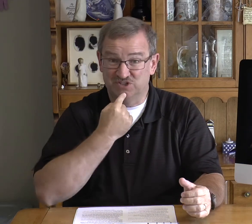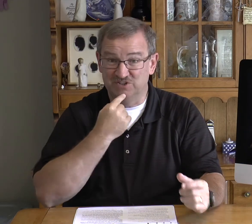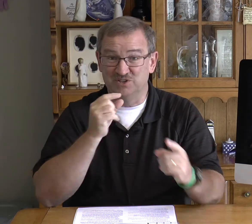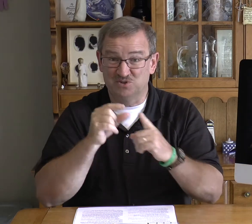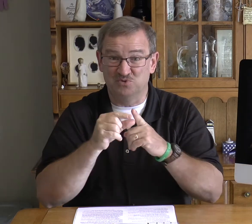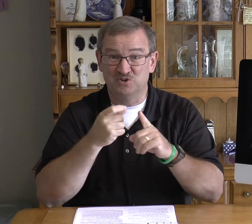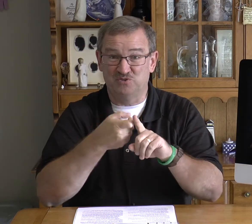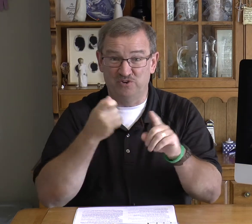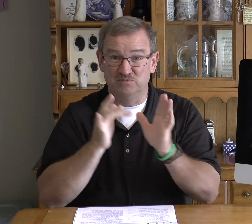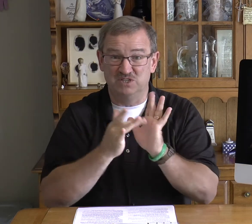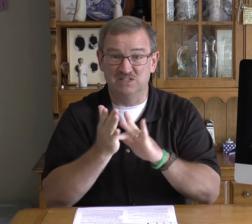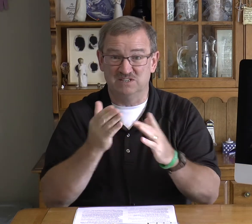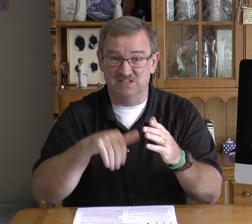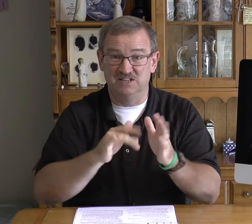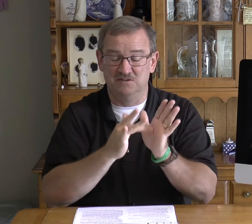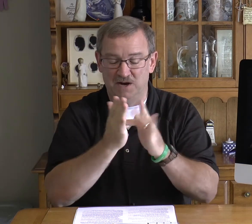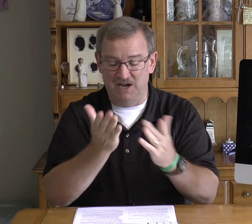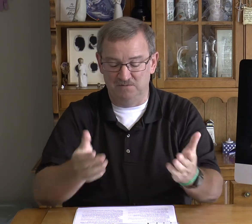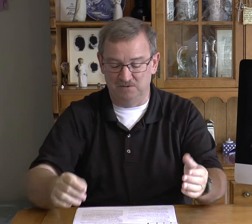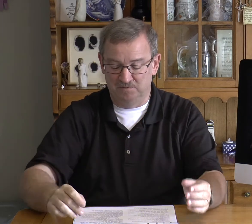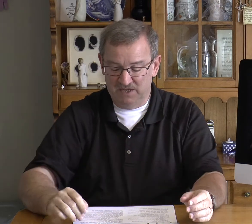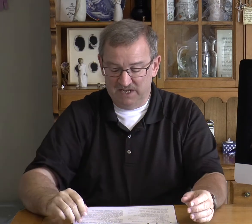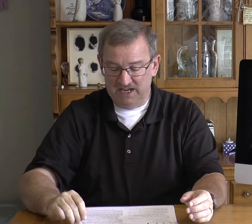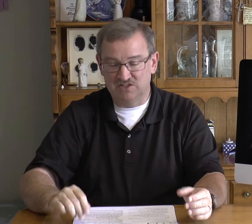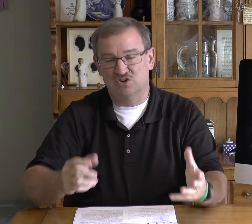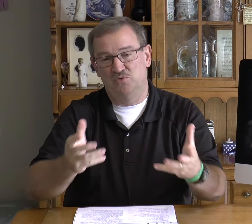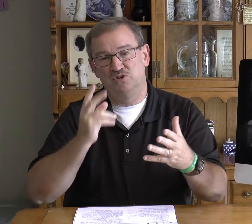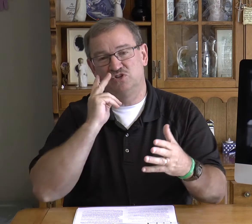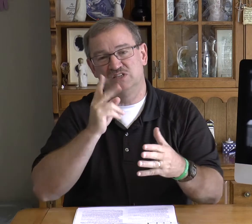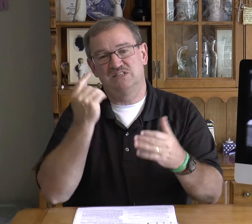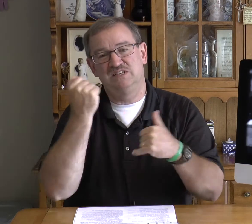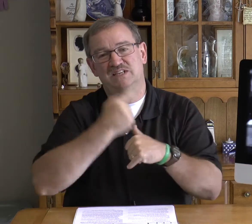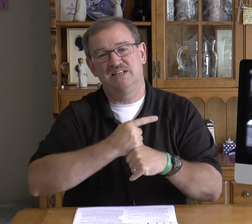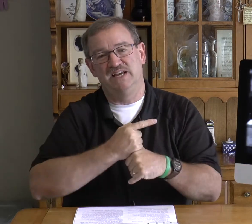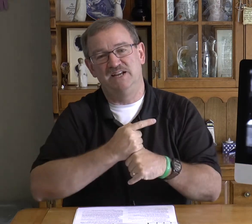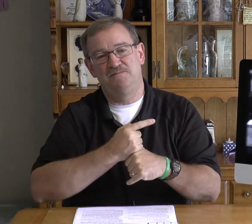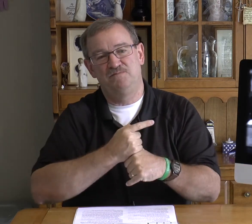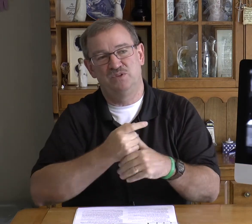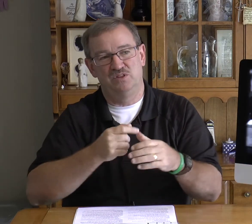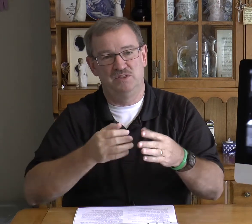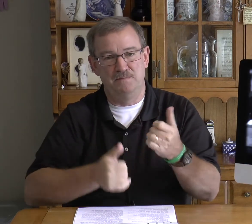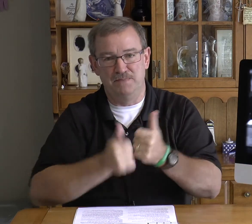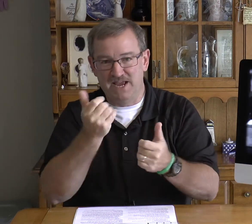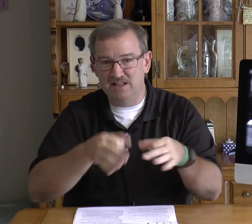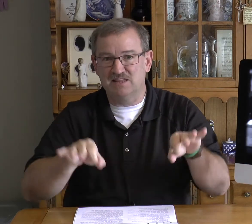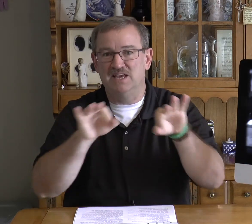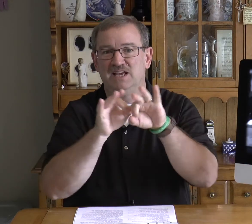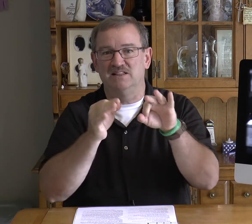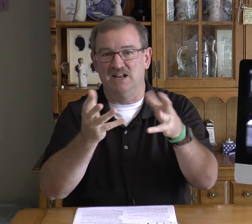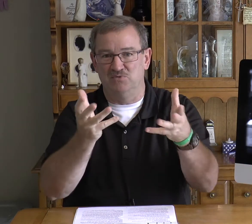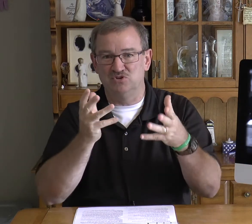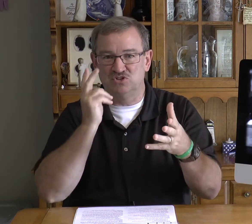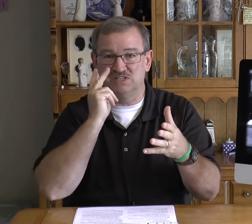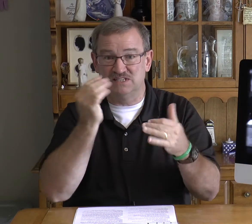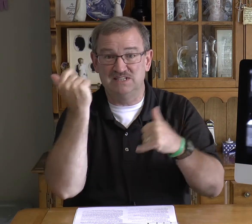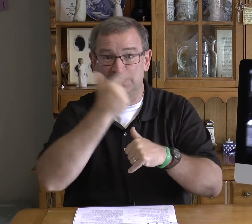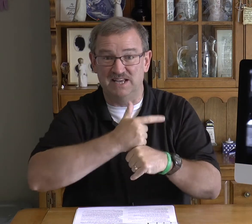serious words from Jesus in the Bible and so I want you to see today the main thing that I want you to see today